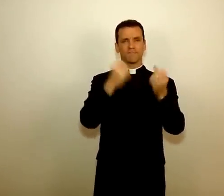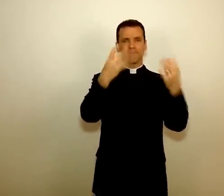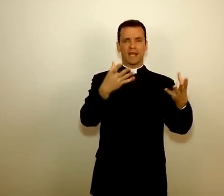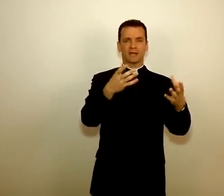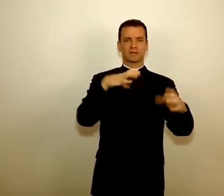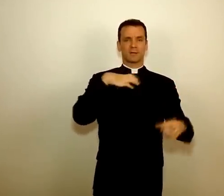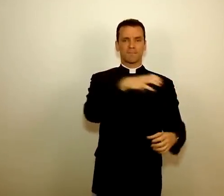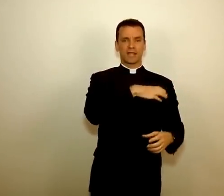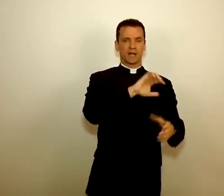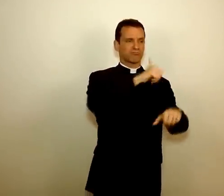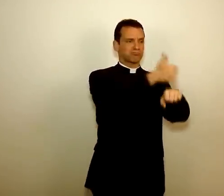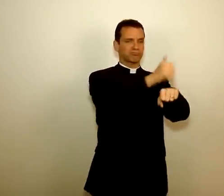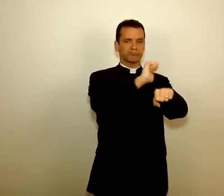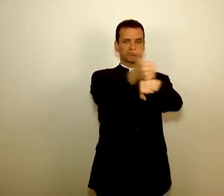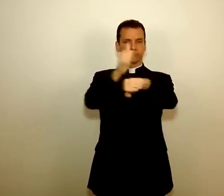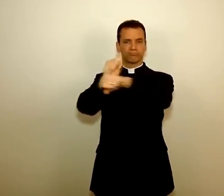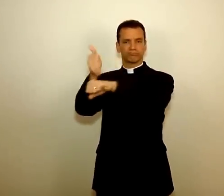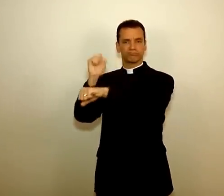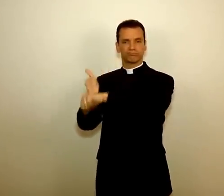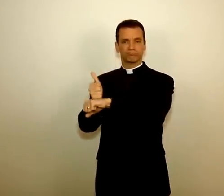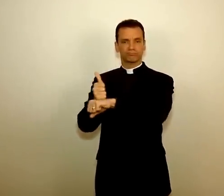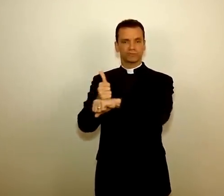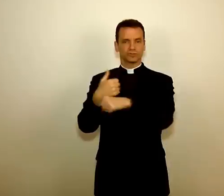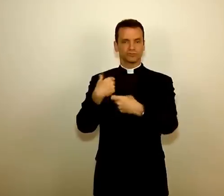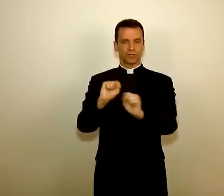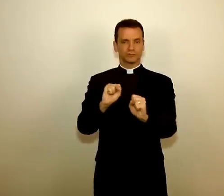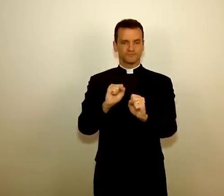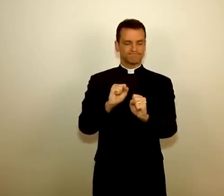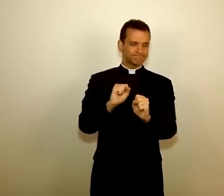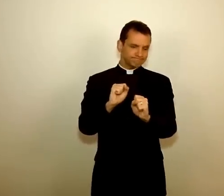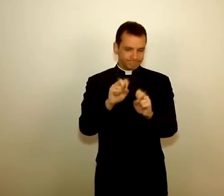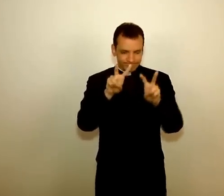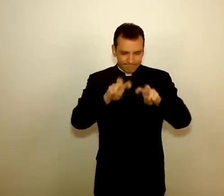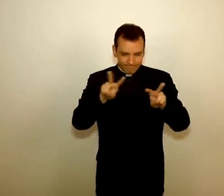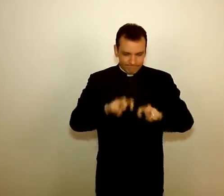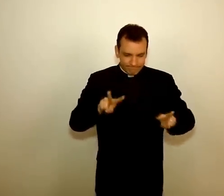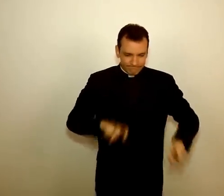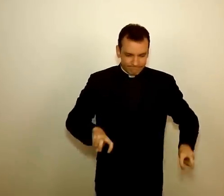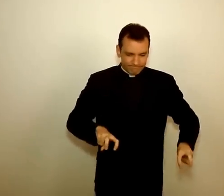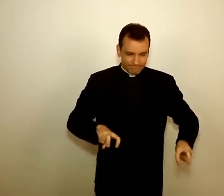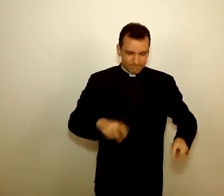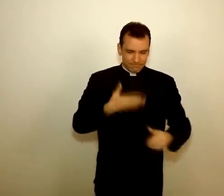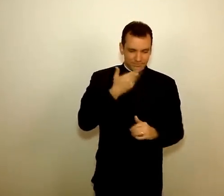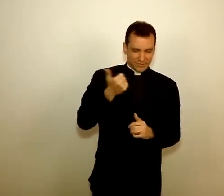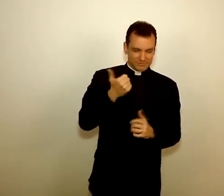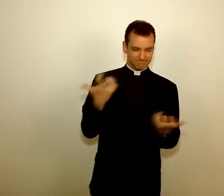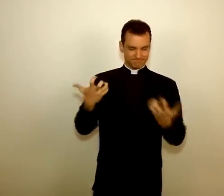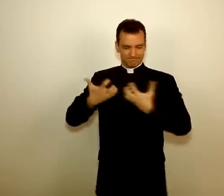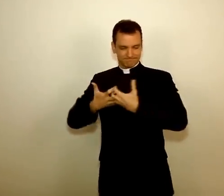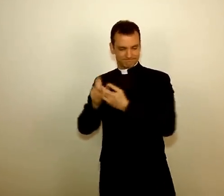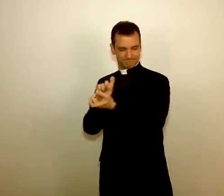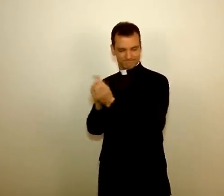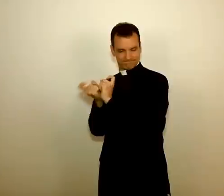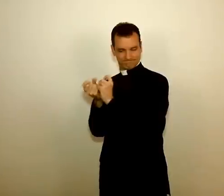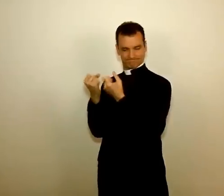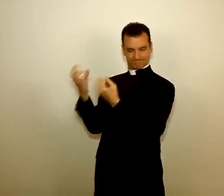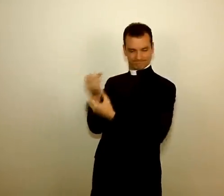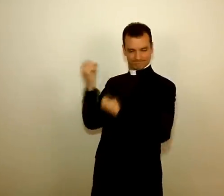I've noticed that many different committees have been set up to try to examine and analyze how to